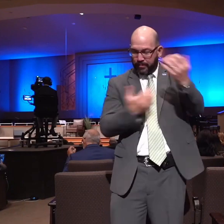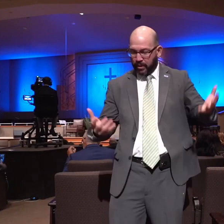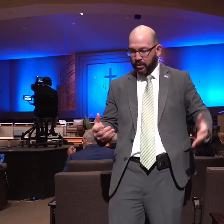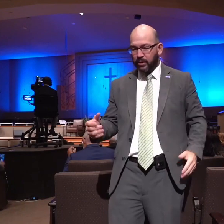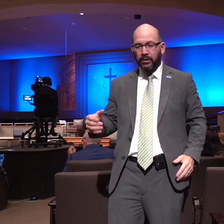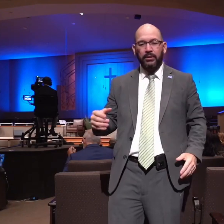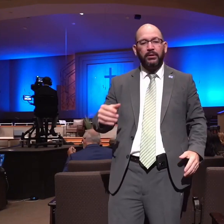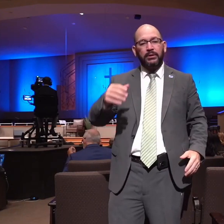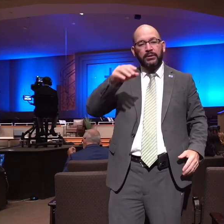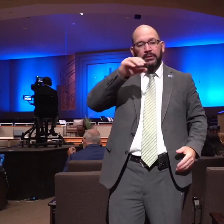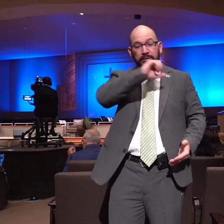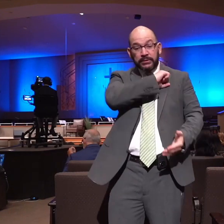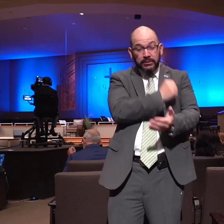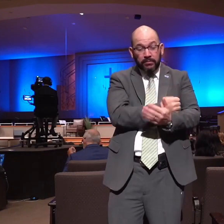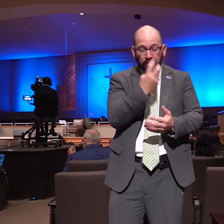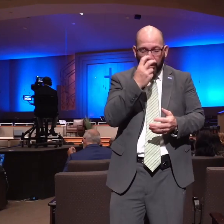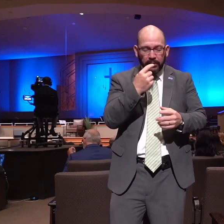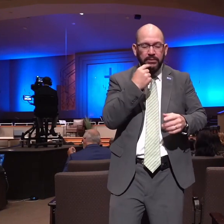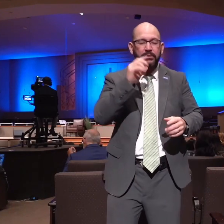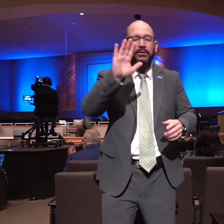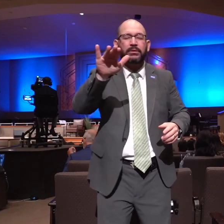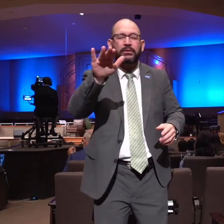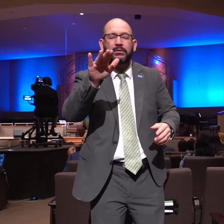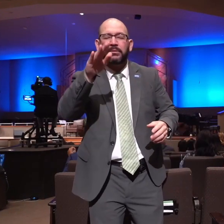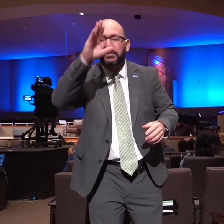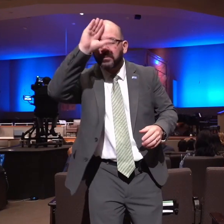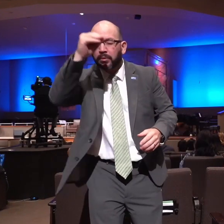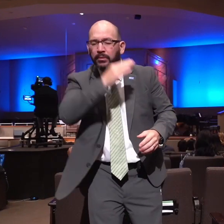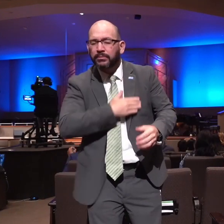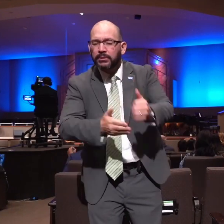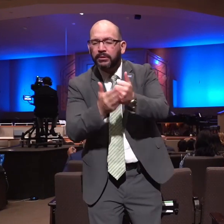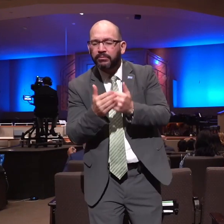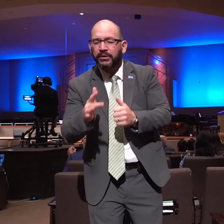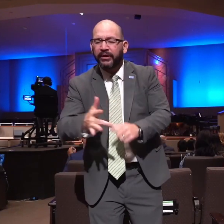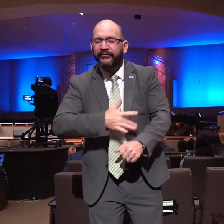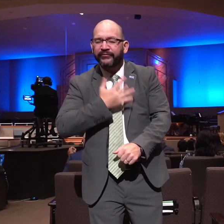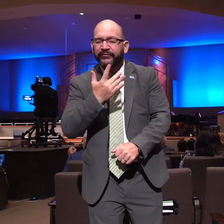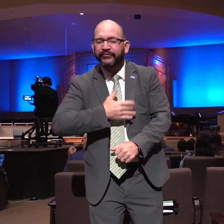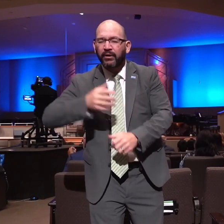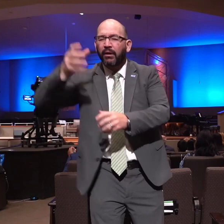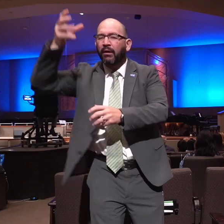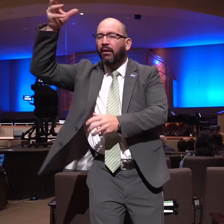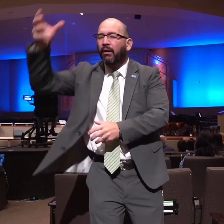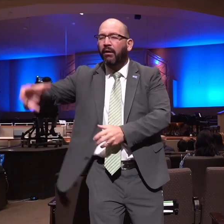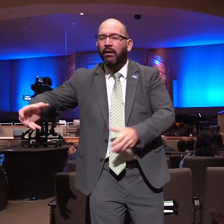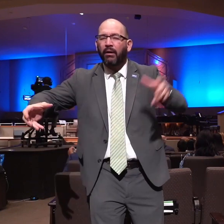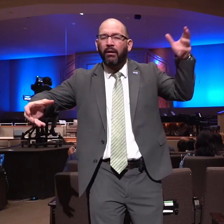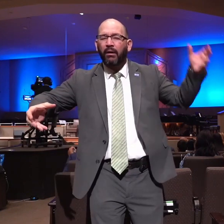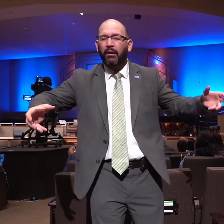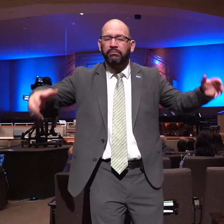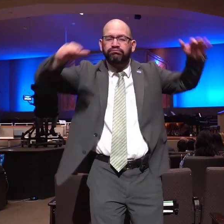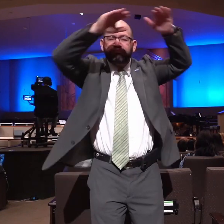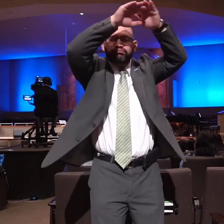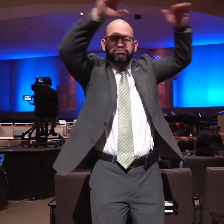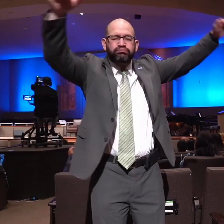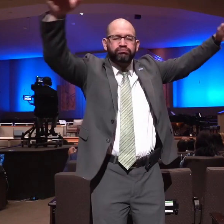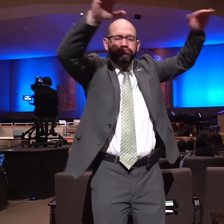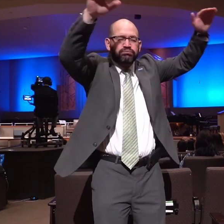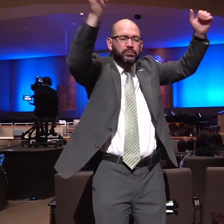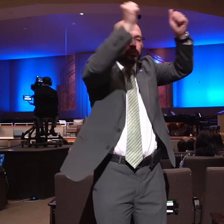pillars wherewith the house standeth that i may lean upon them now the house was full of men and women and all the lords of the philistines were